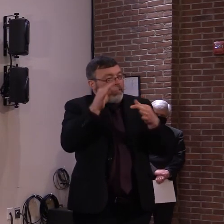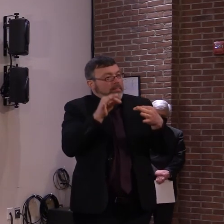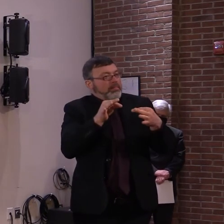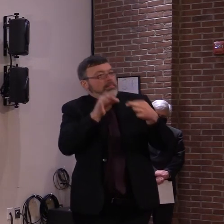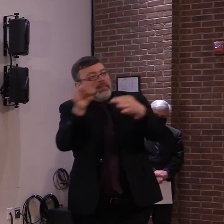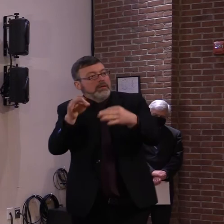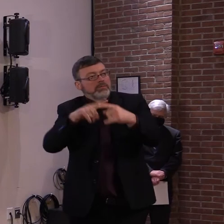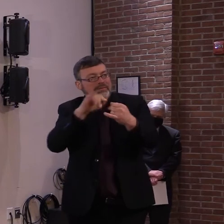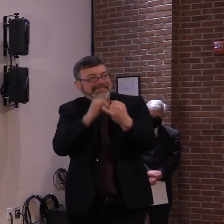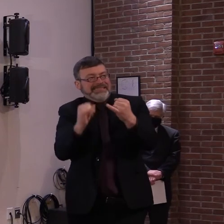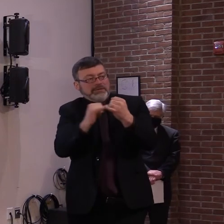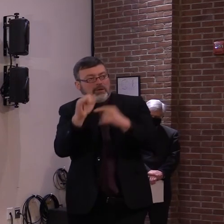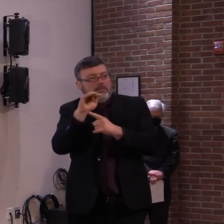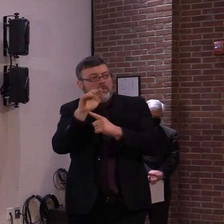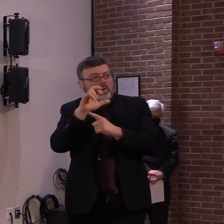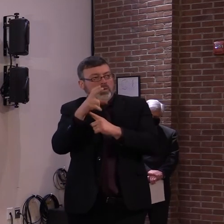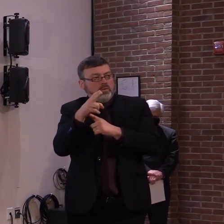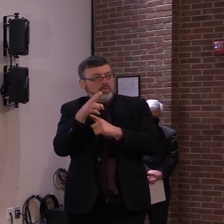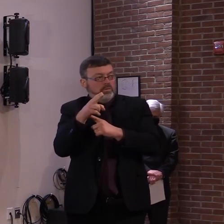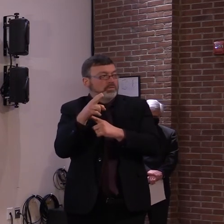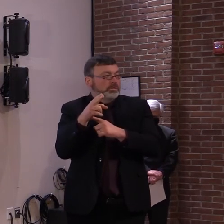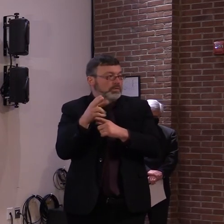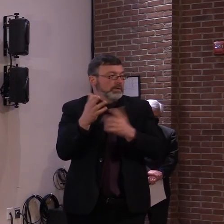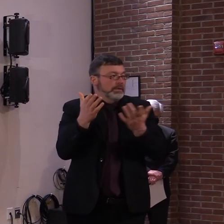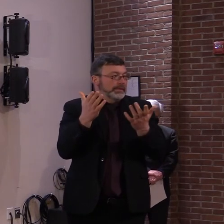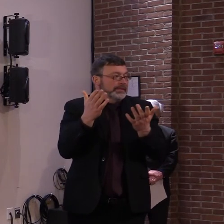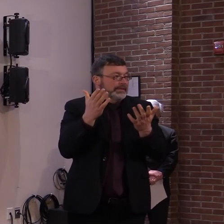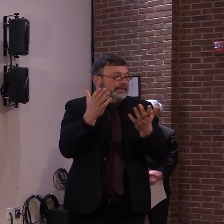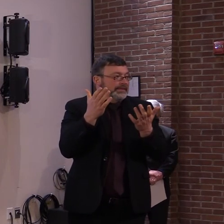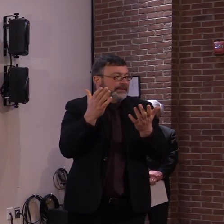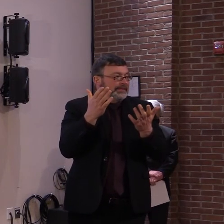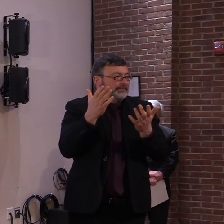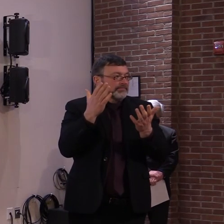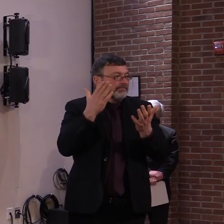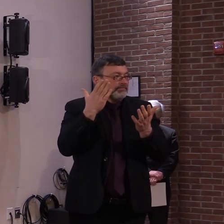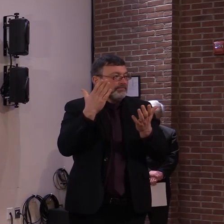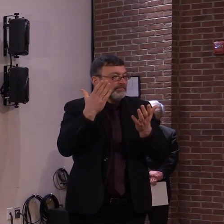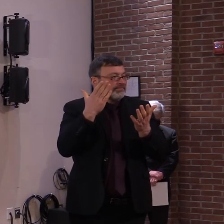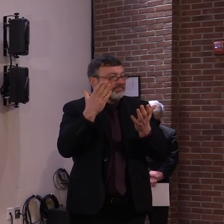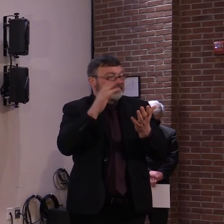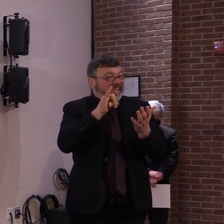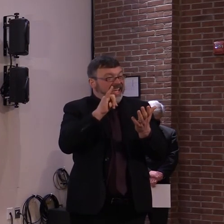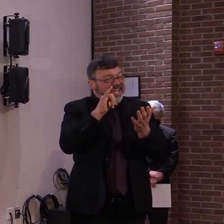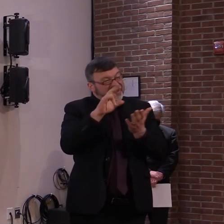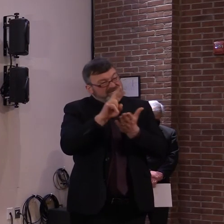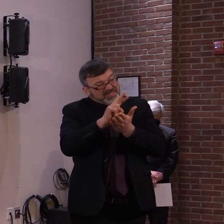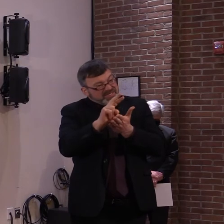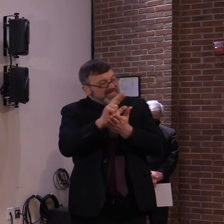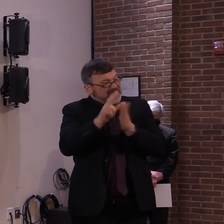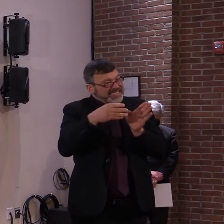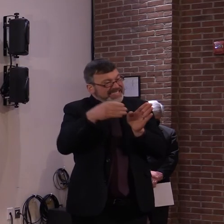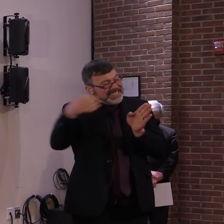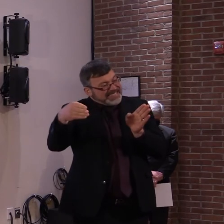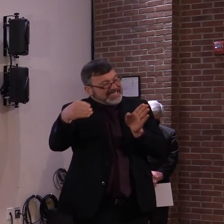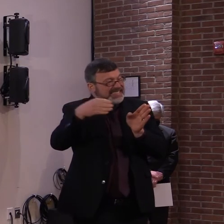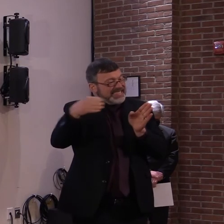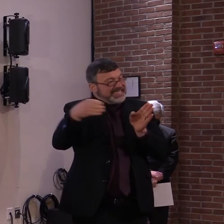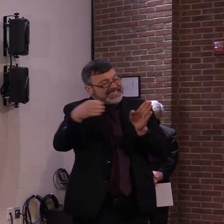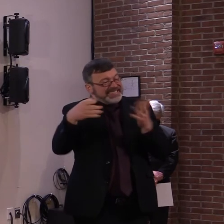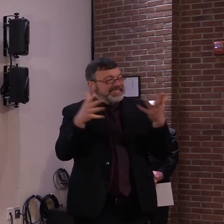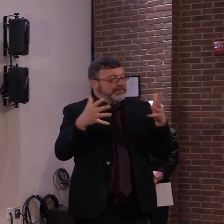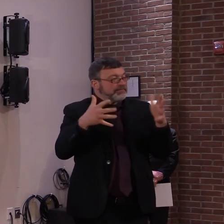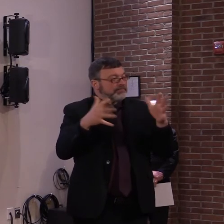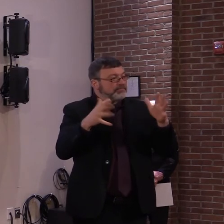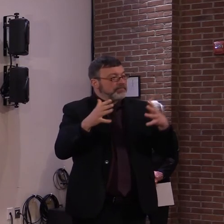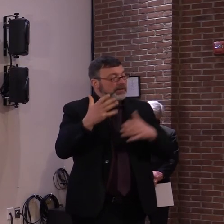honestly, that's, you know, maybe just two to three weeks longer than, or, you know, later than what we would normally stop at in the state. We know, we